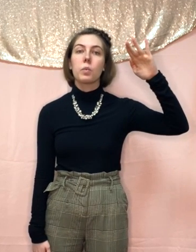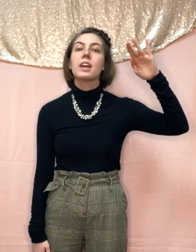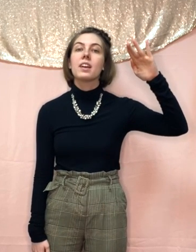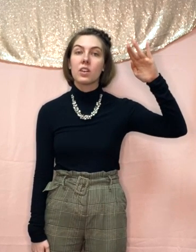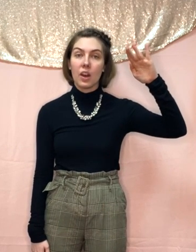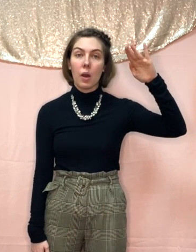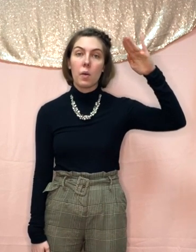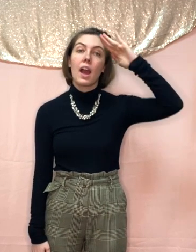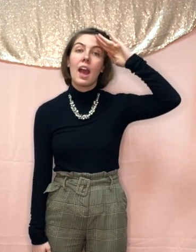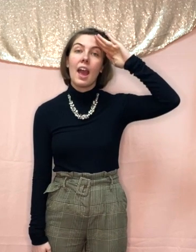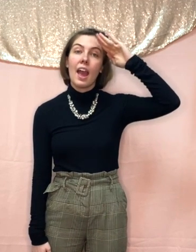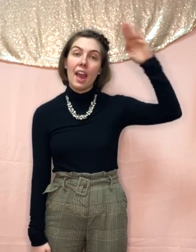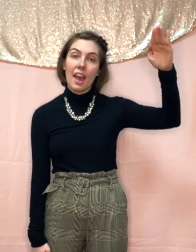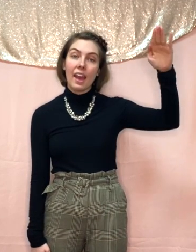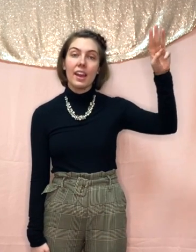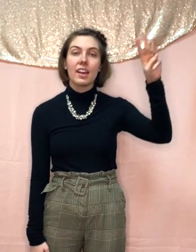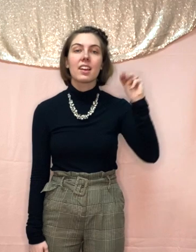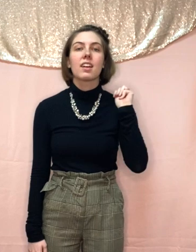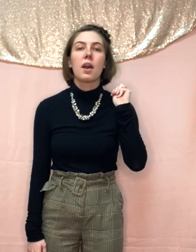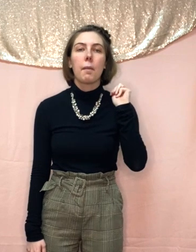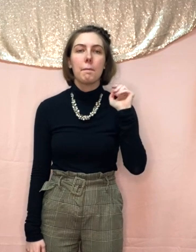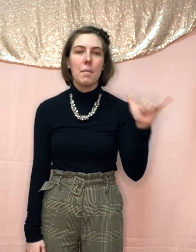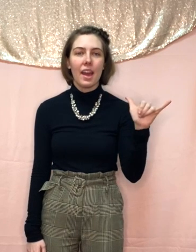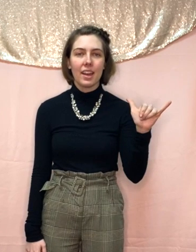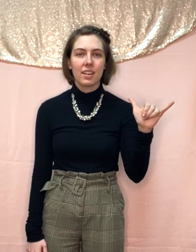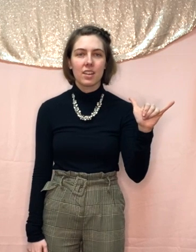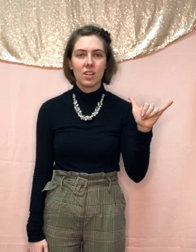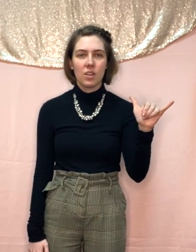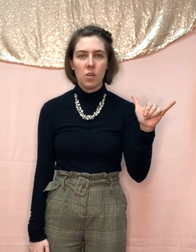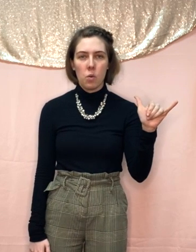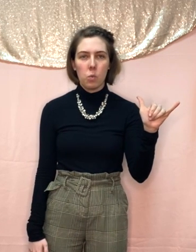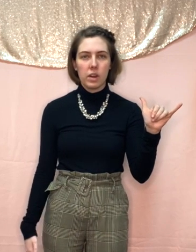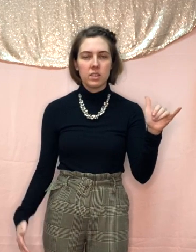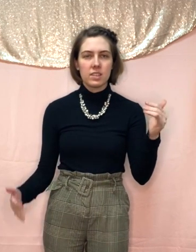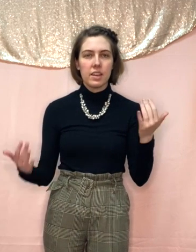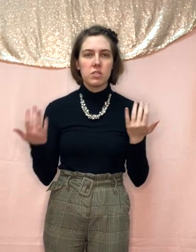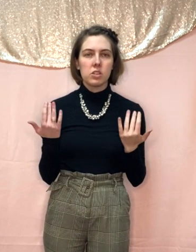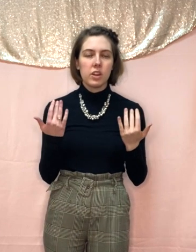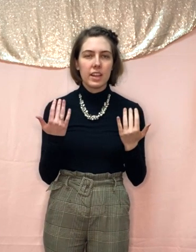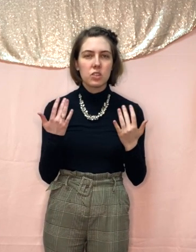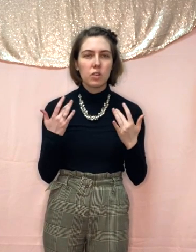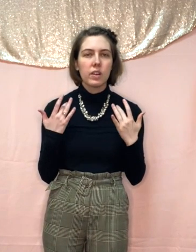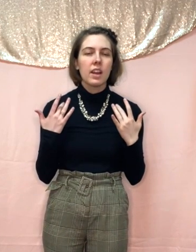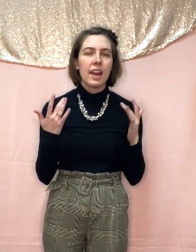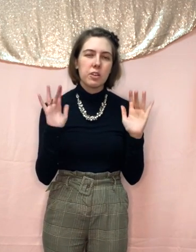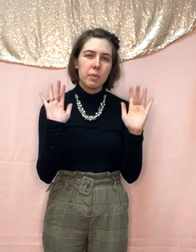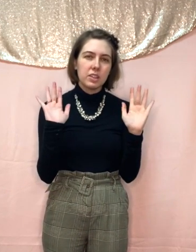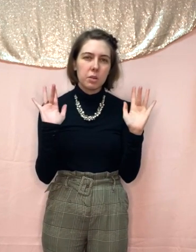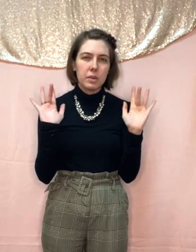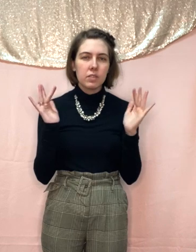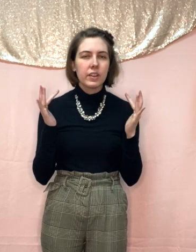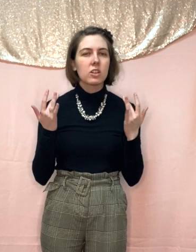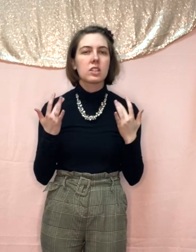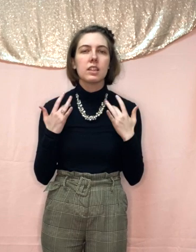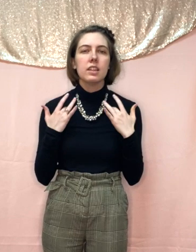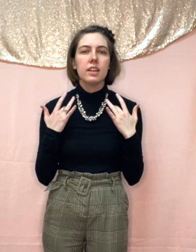we go. Hey, May, what do you say? And you turn your hands over and you bend